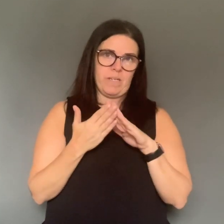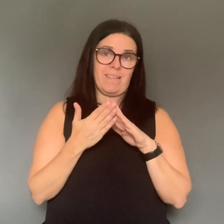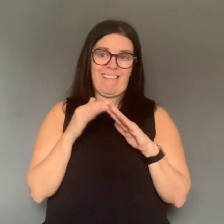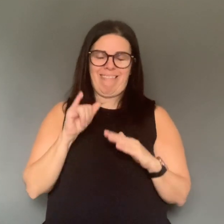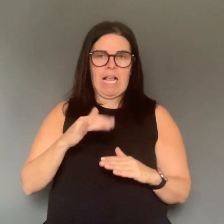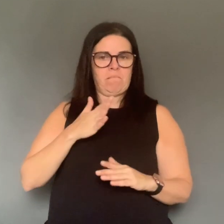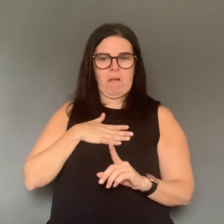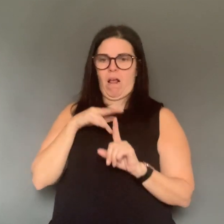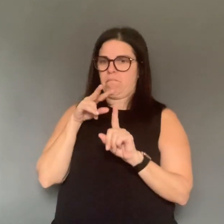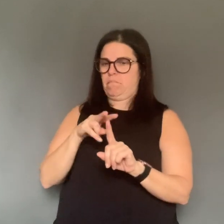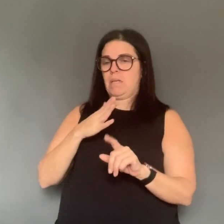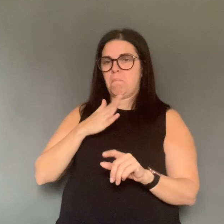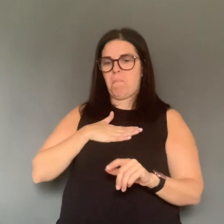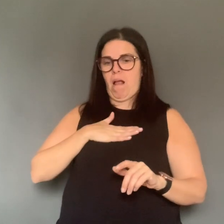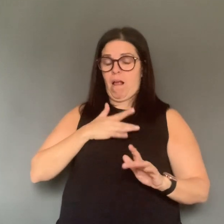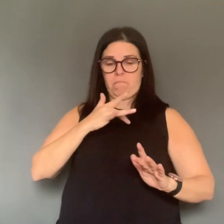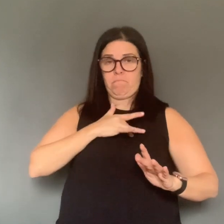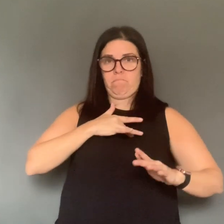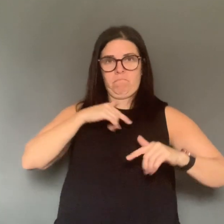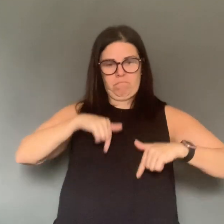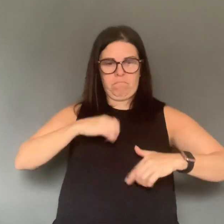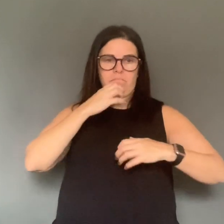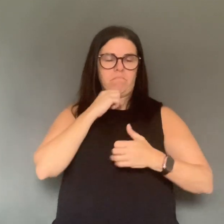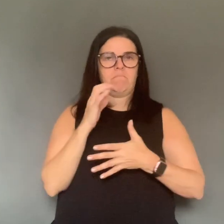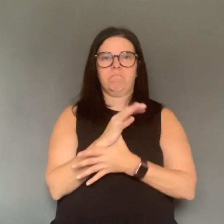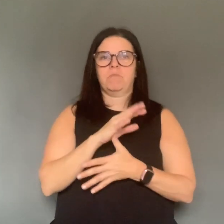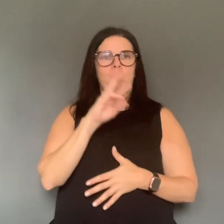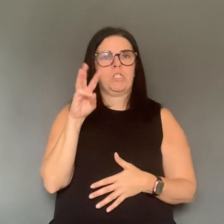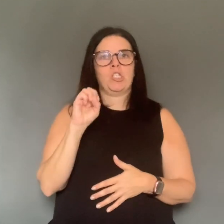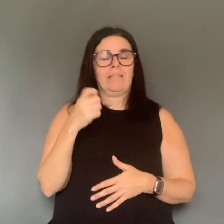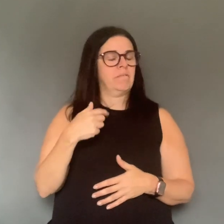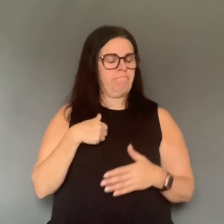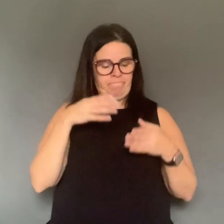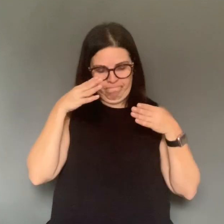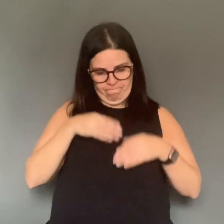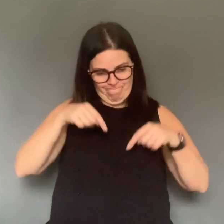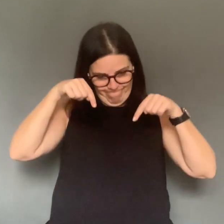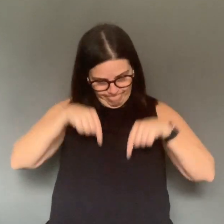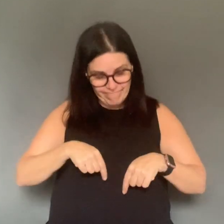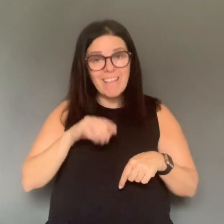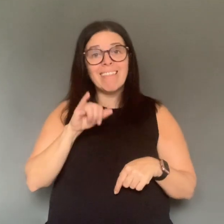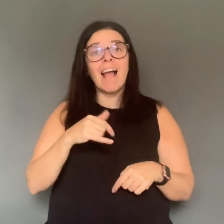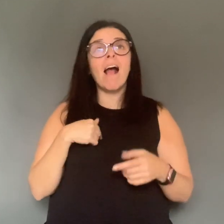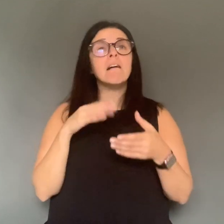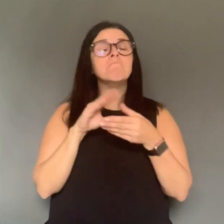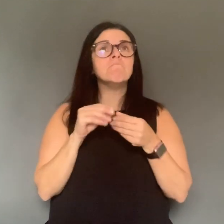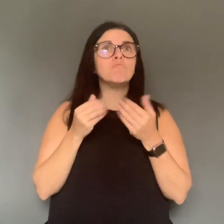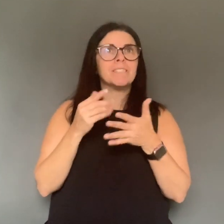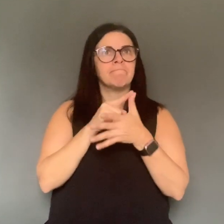focus on, and I'll continue to report on the issues, continue to make recommendations to protect my community.